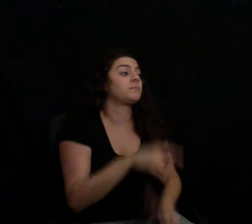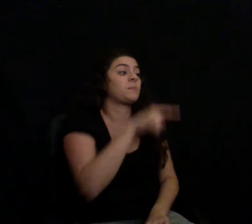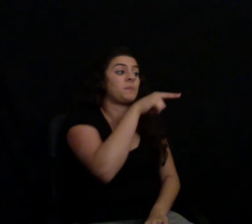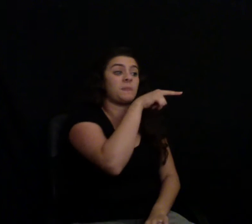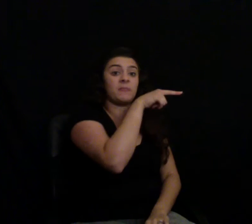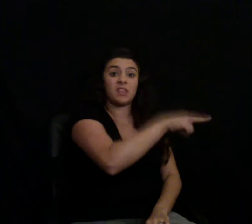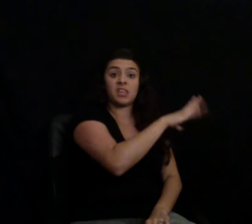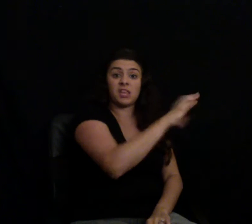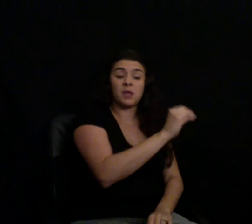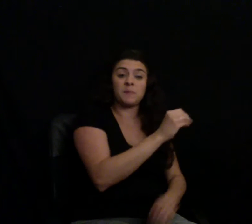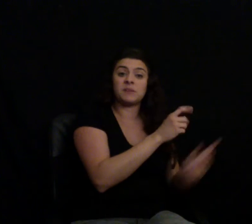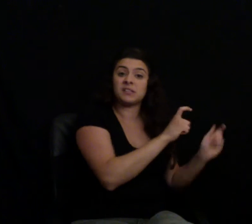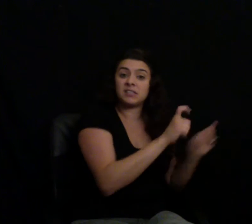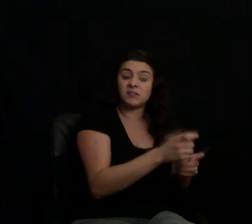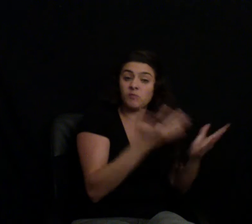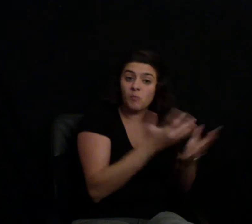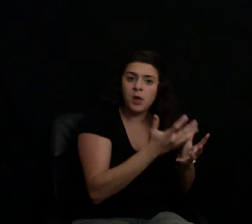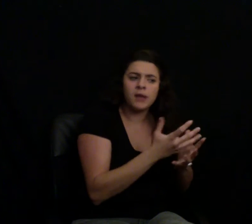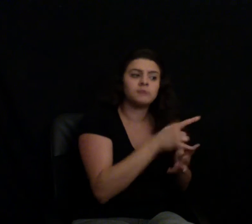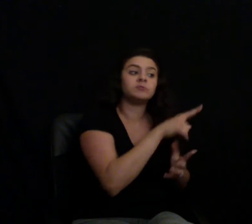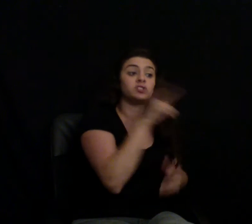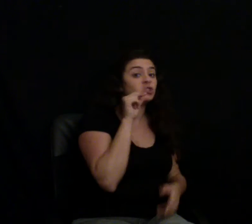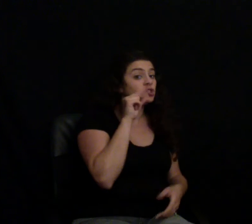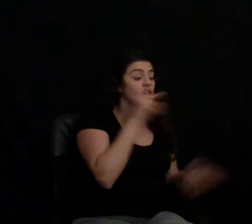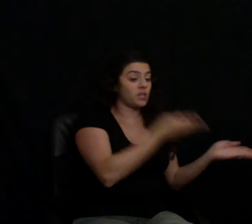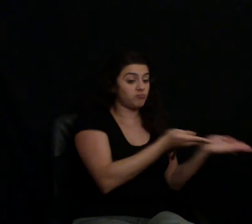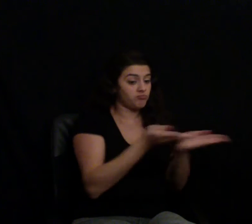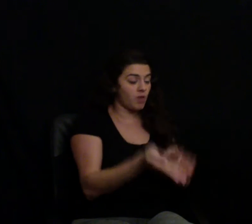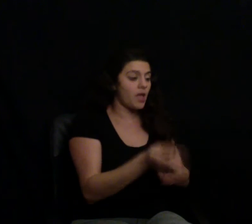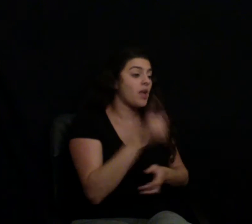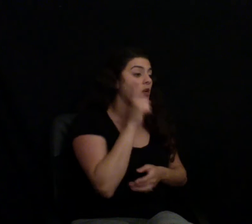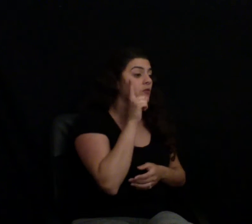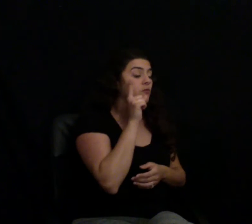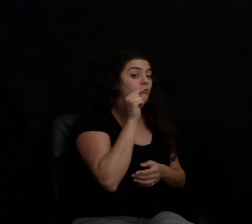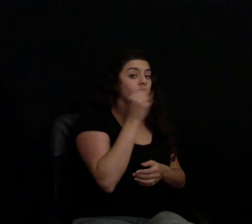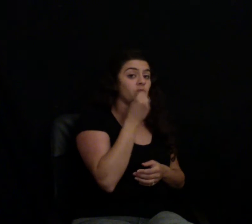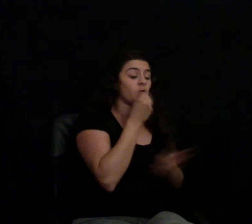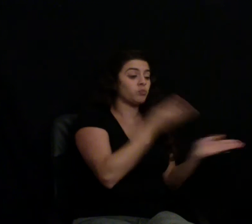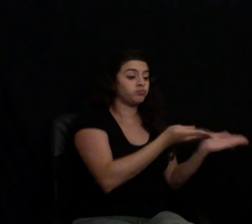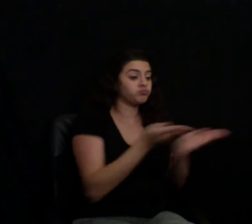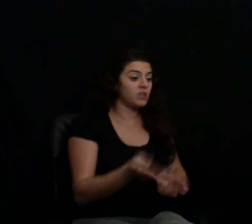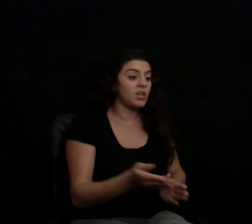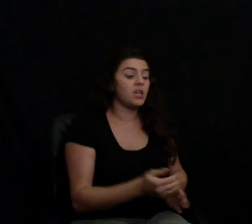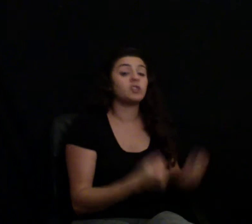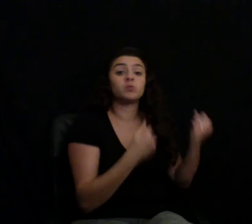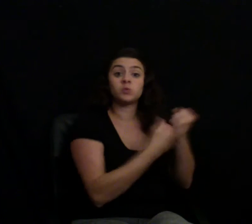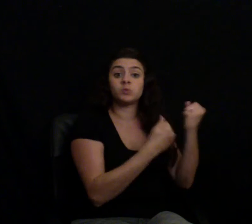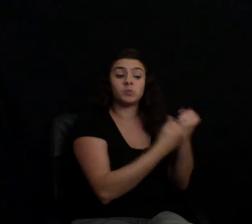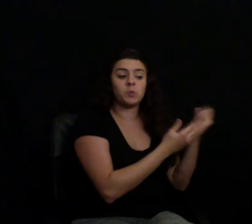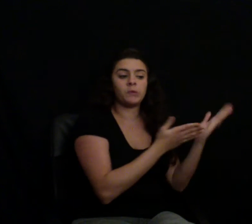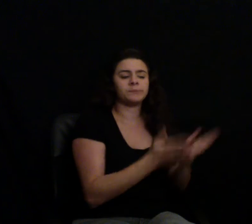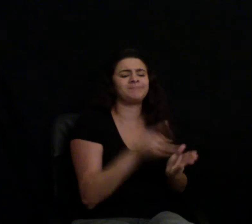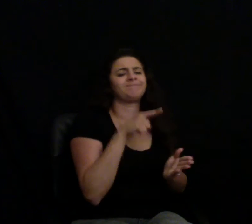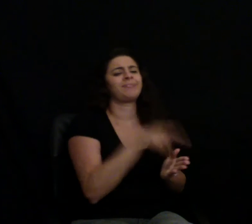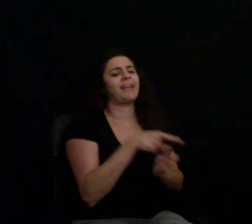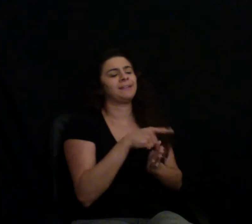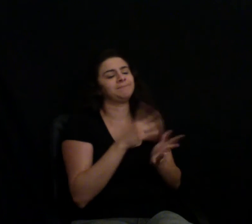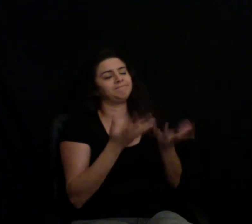which is debatable. But it's really a one-sided deal, but it's